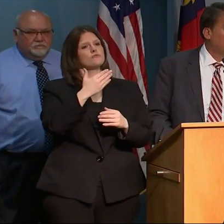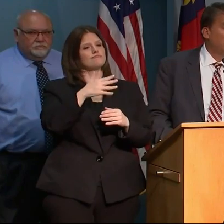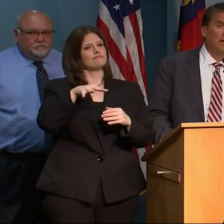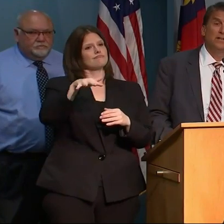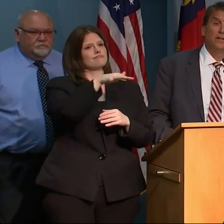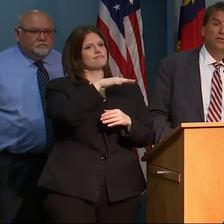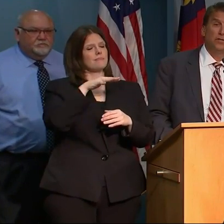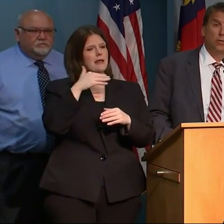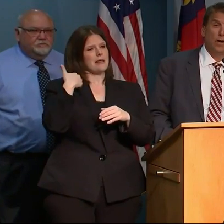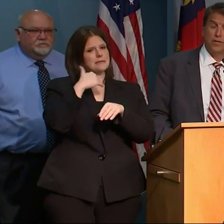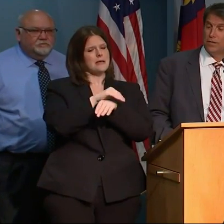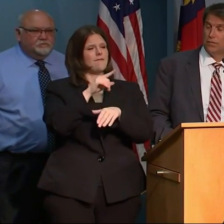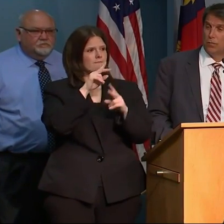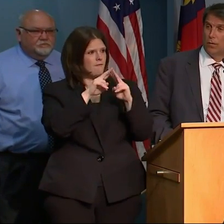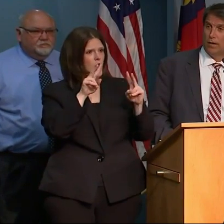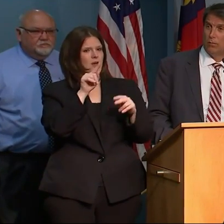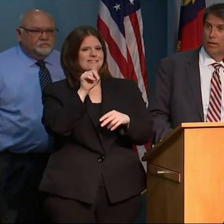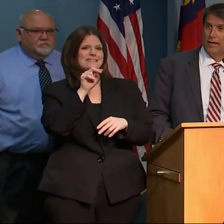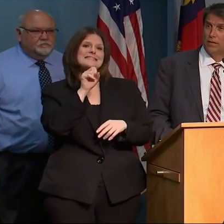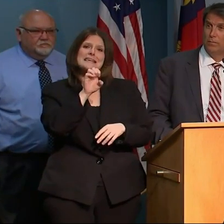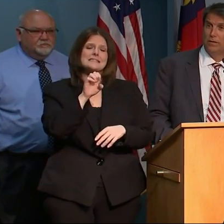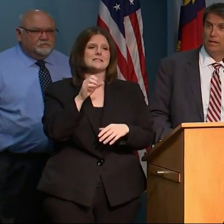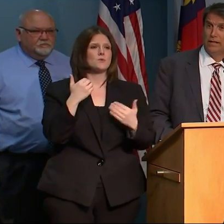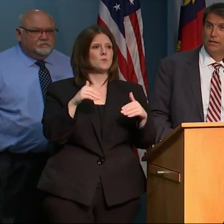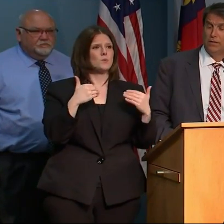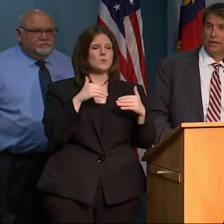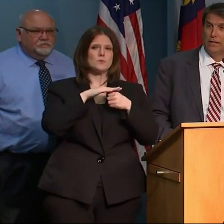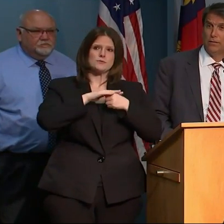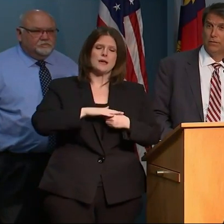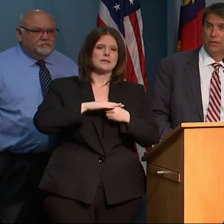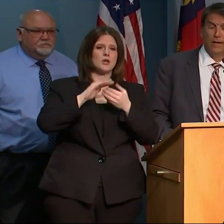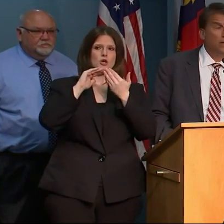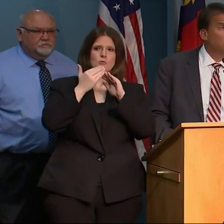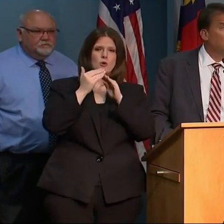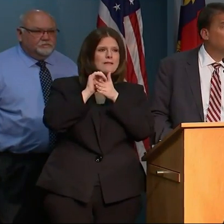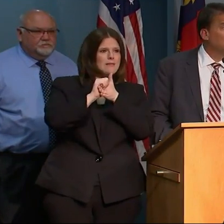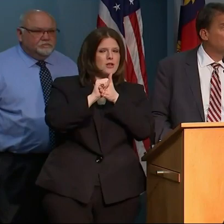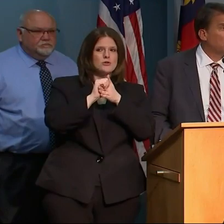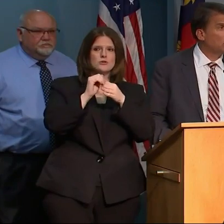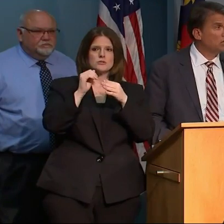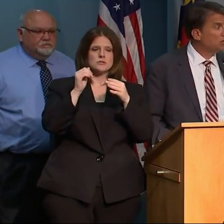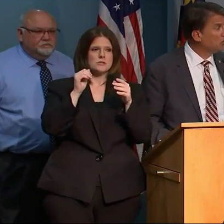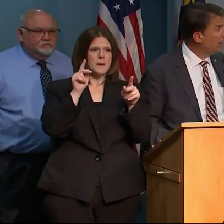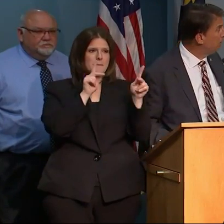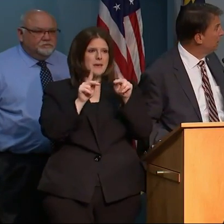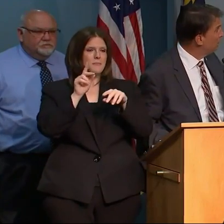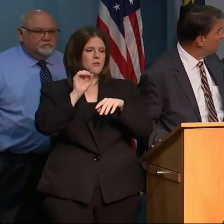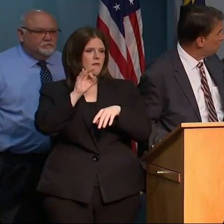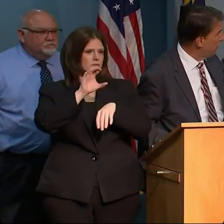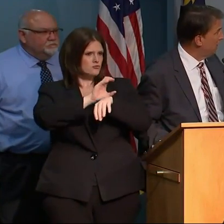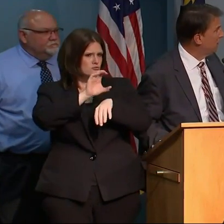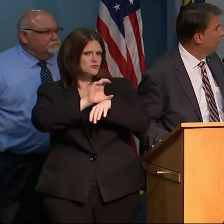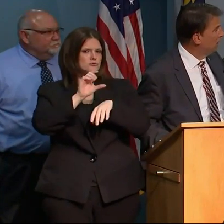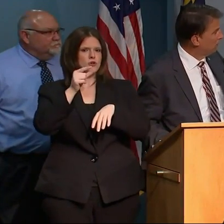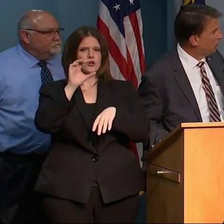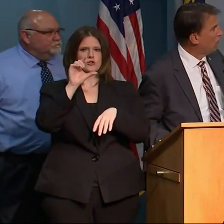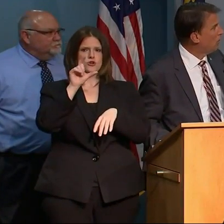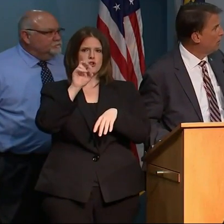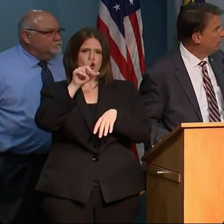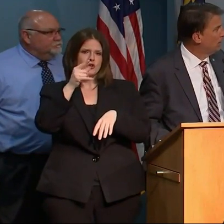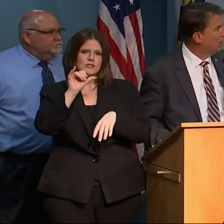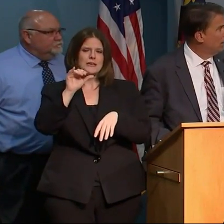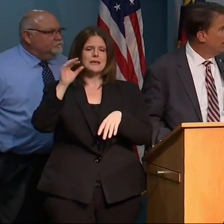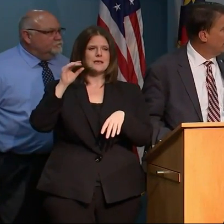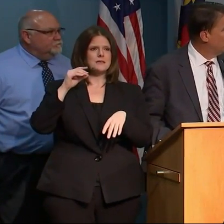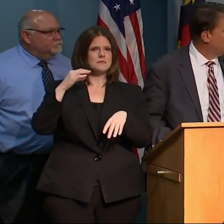in very tense situations where we had community leaders and members of the clergy step in between the